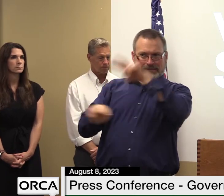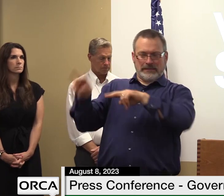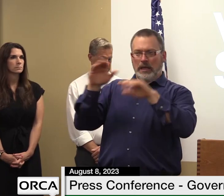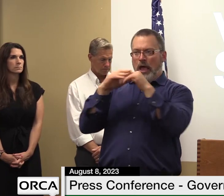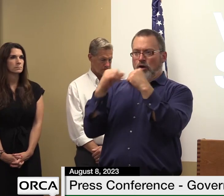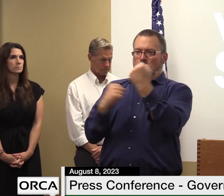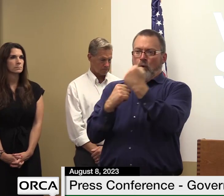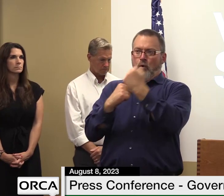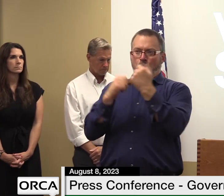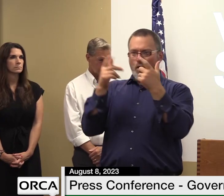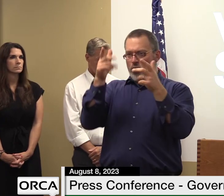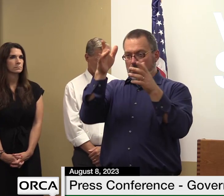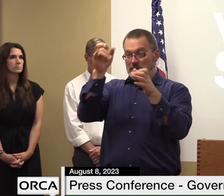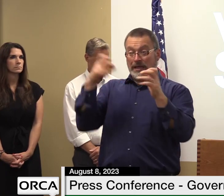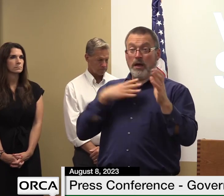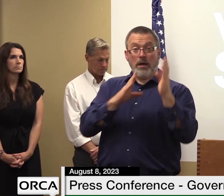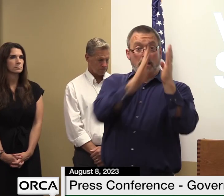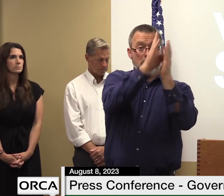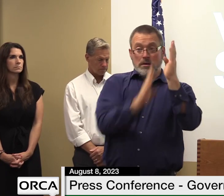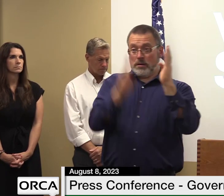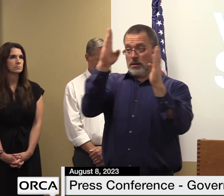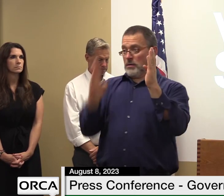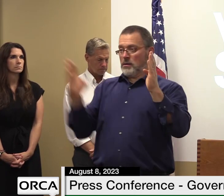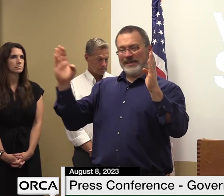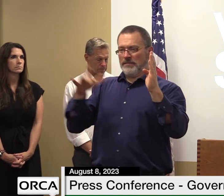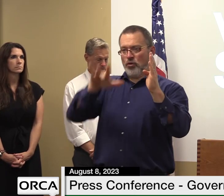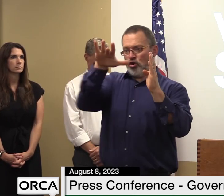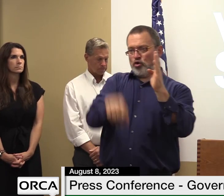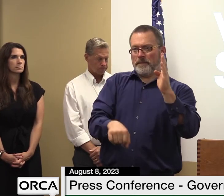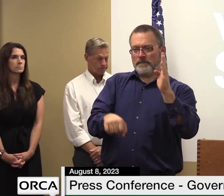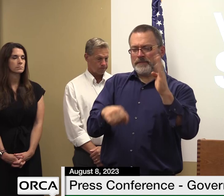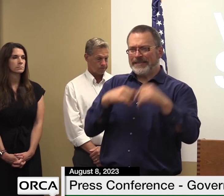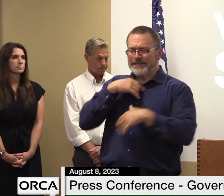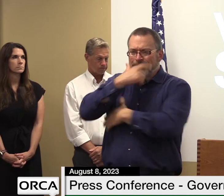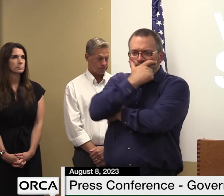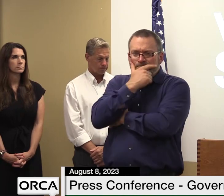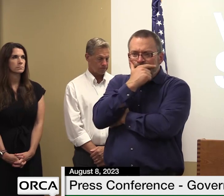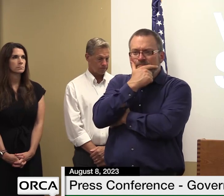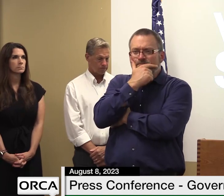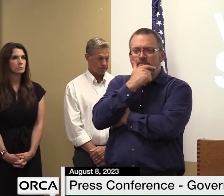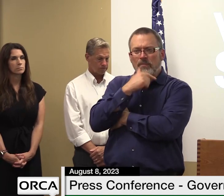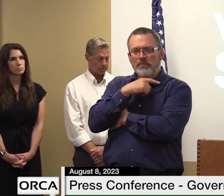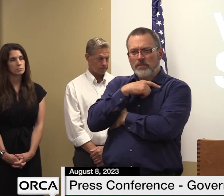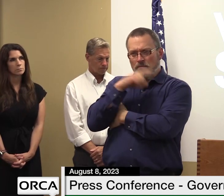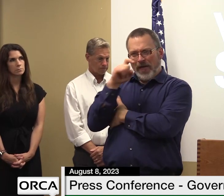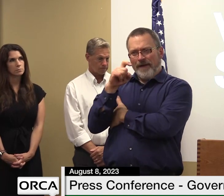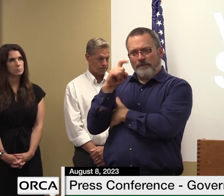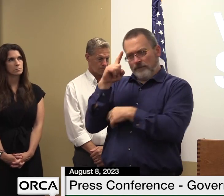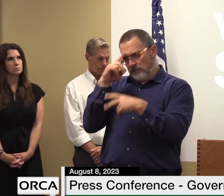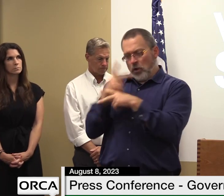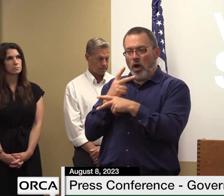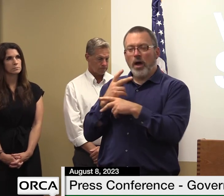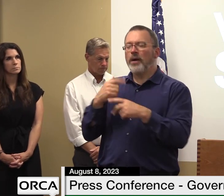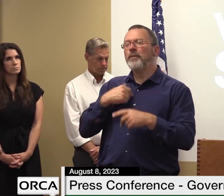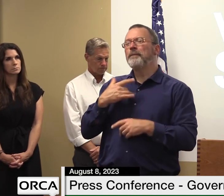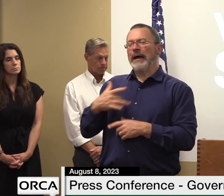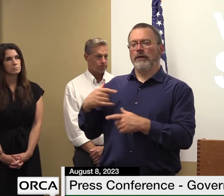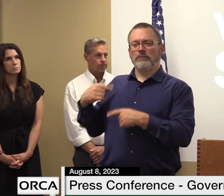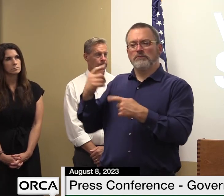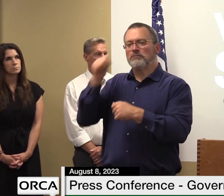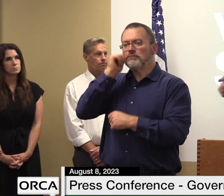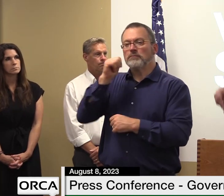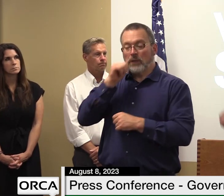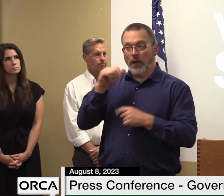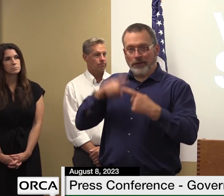accomplishments go on daily but they just are never highlighted unless there's an event like this that